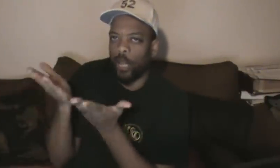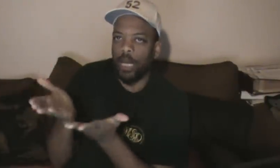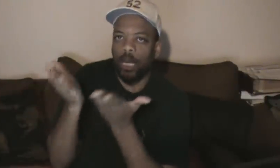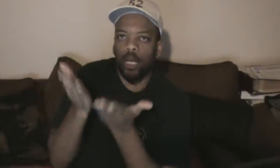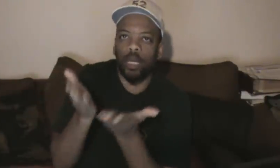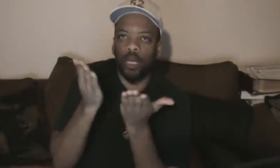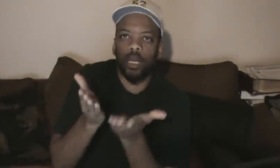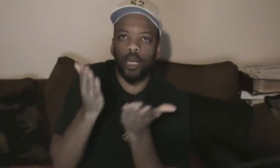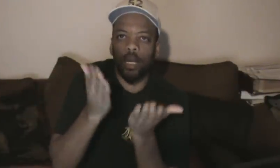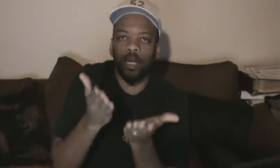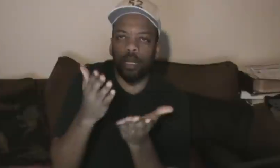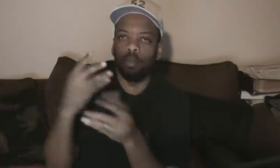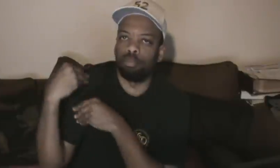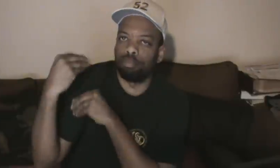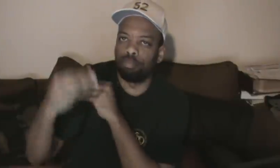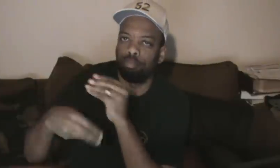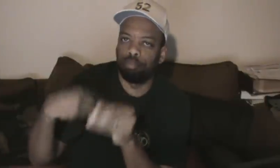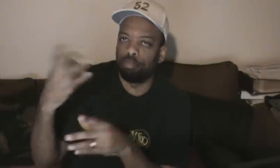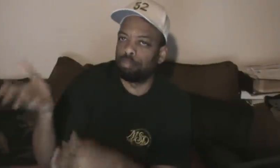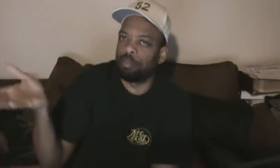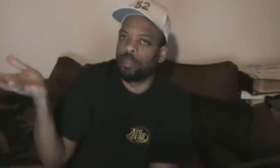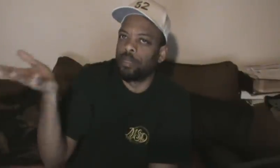How do you cha-ching? Wow.